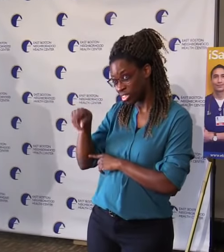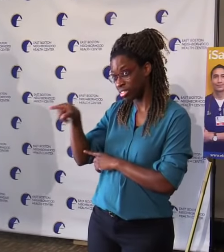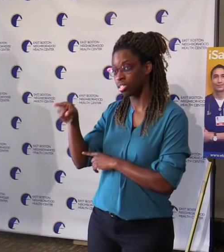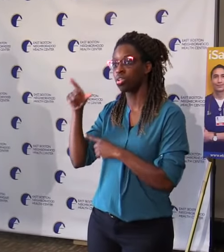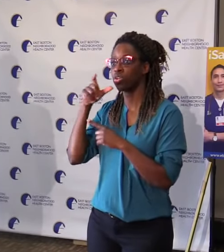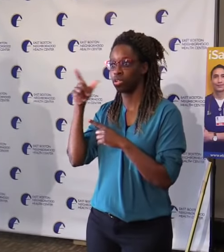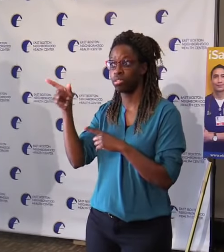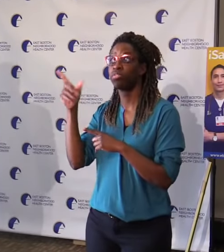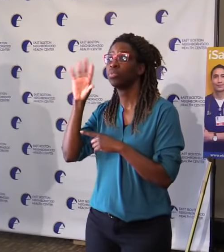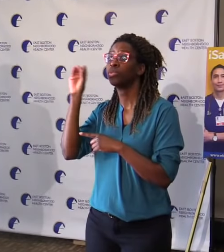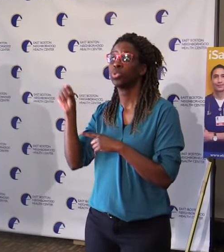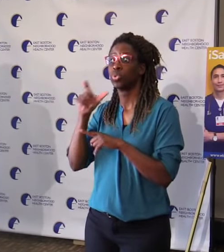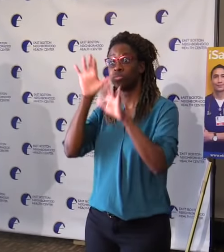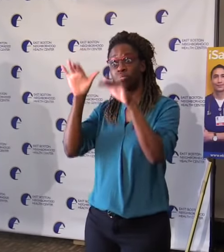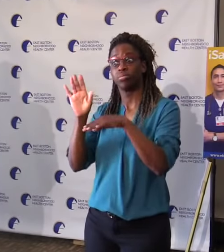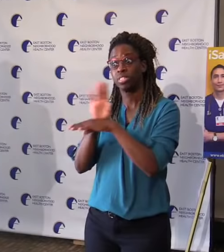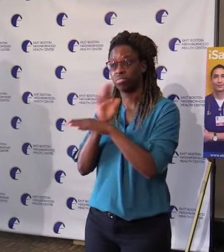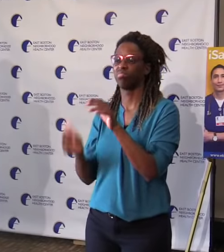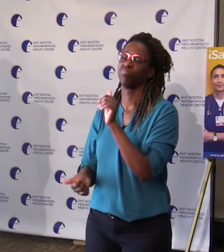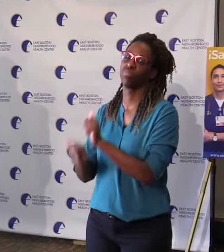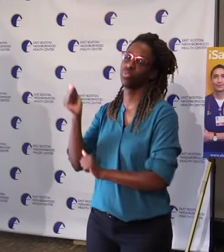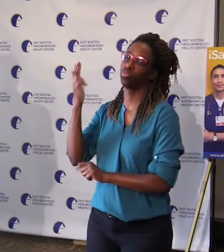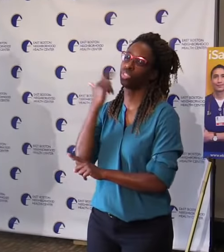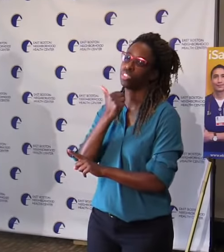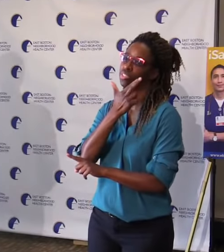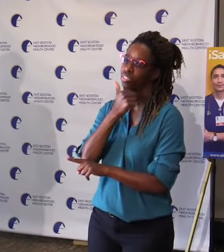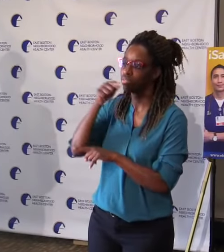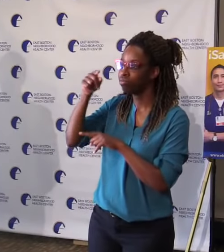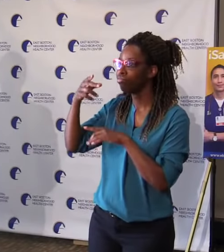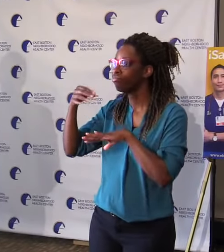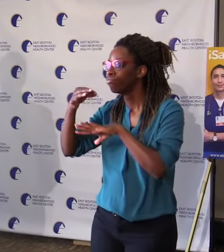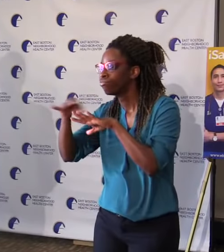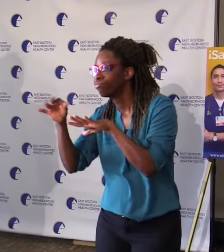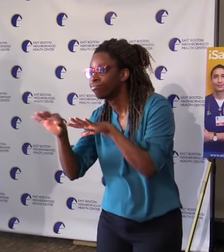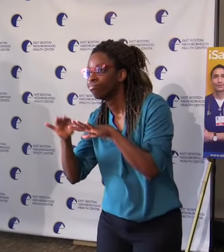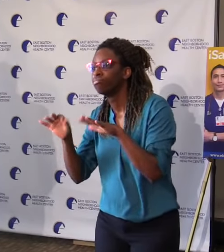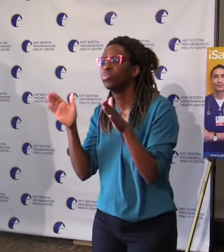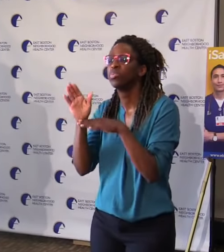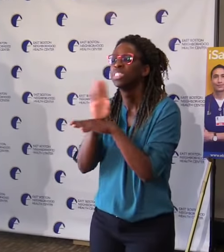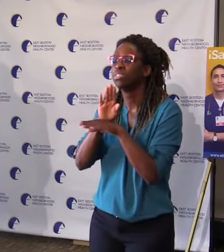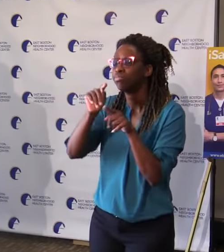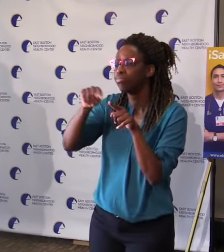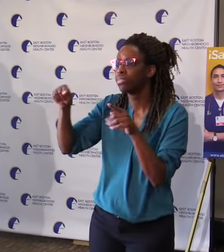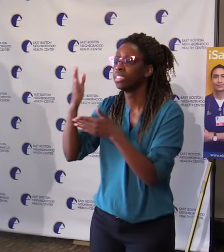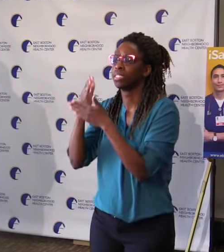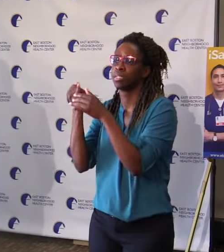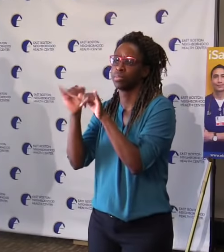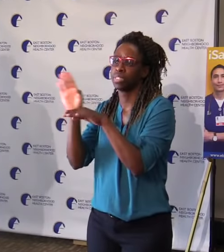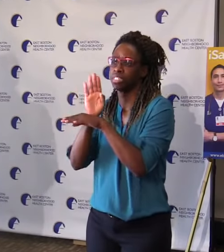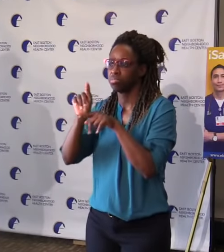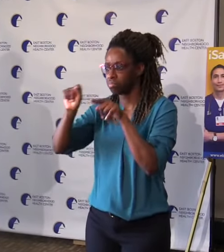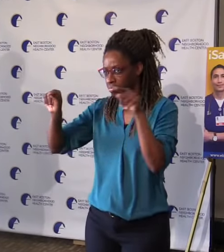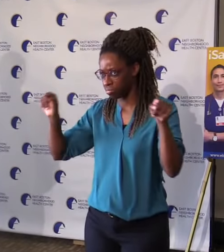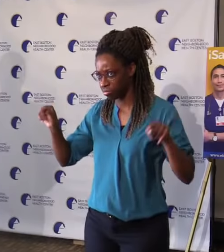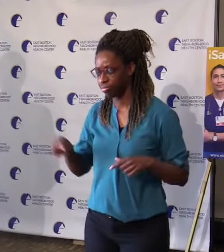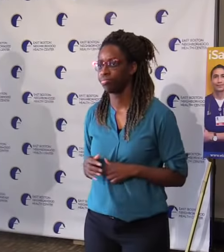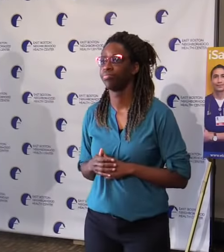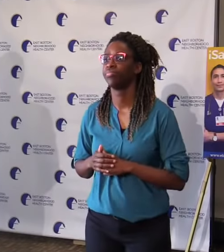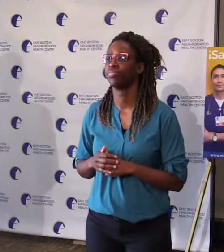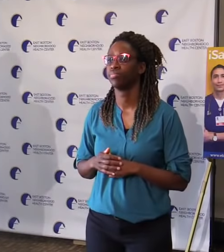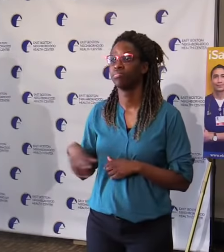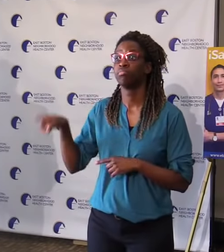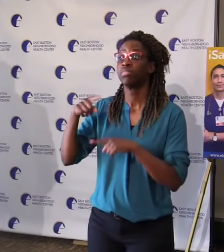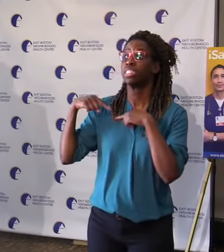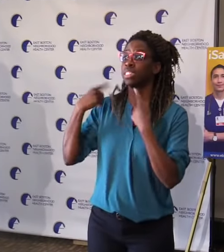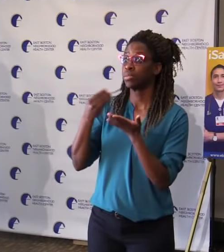% of those receiving grants. And to date, since launching these programs in October, we've awarded about $514